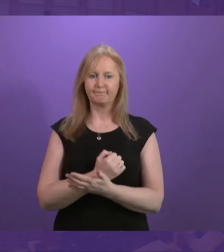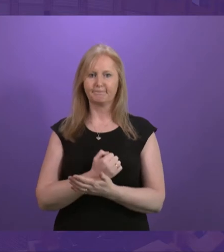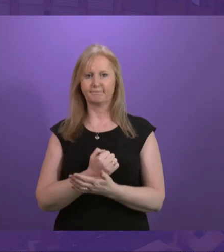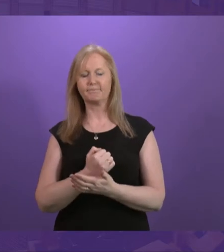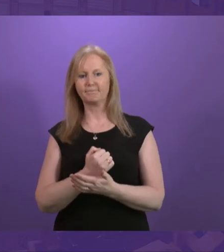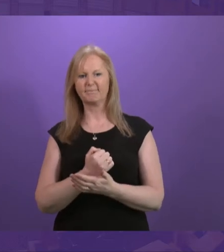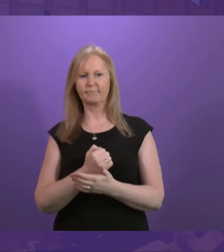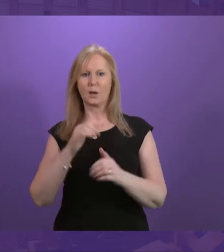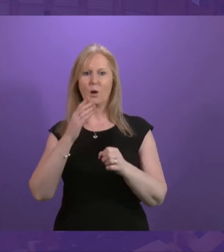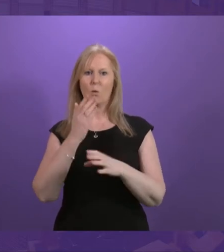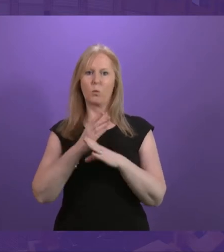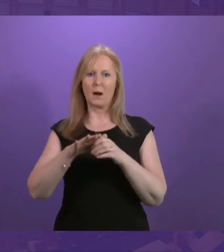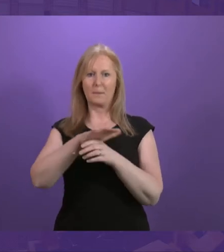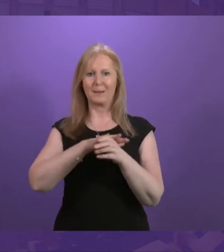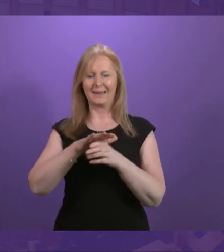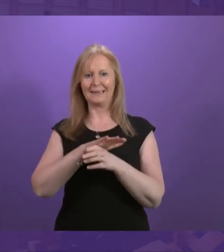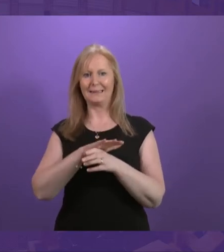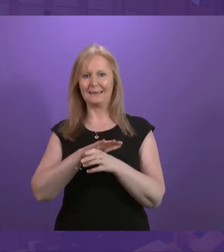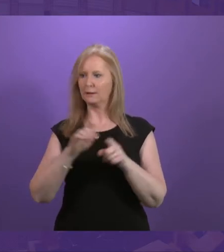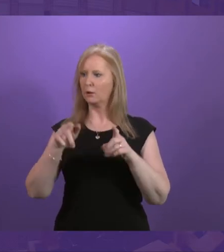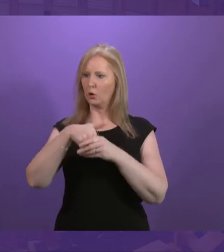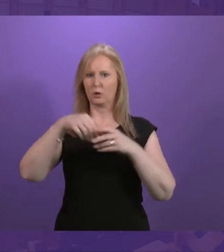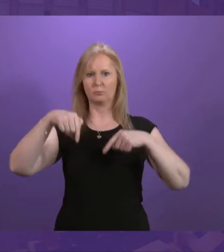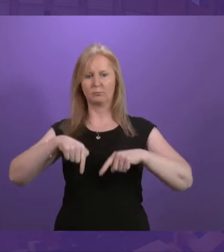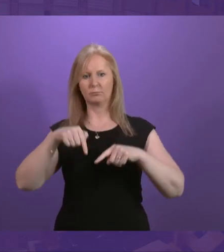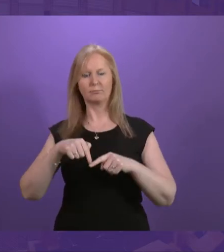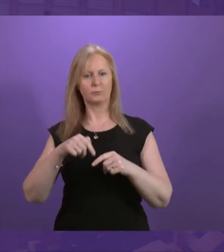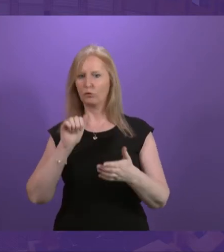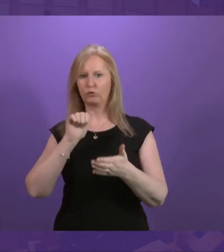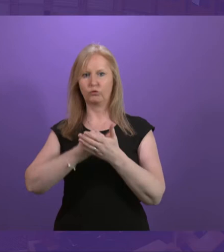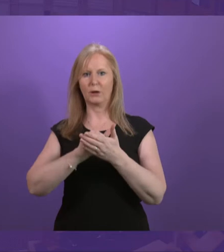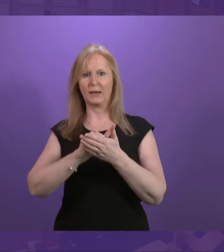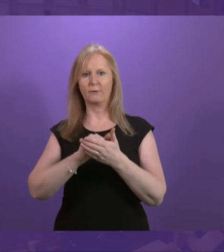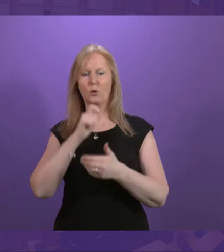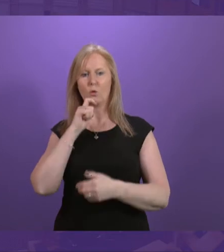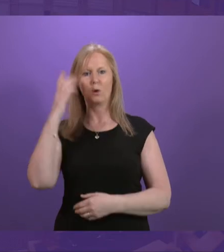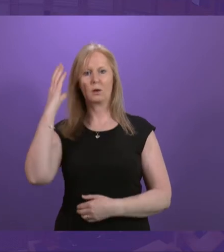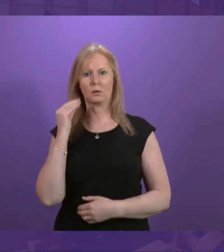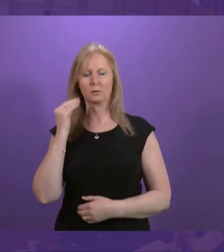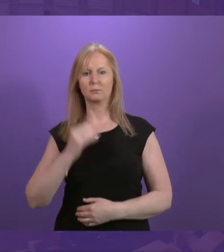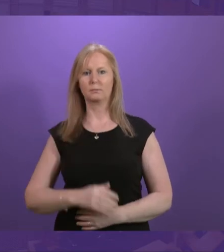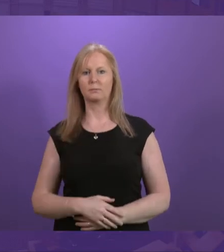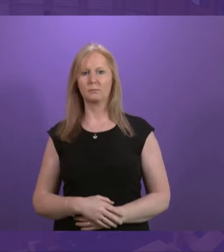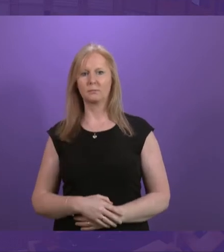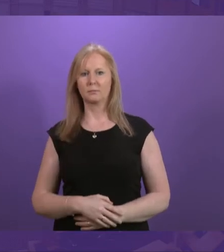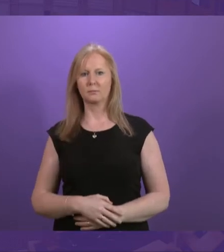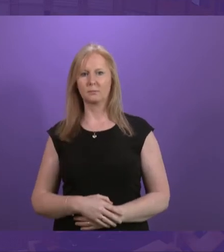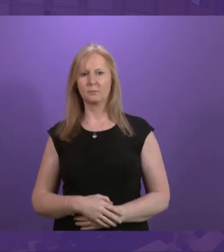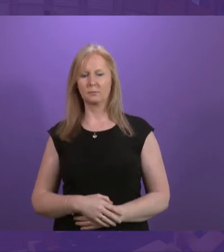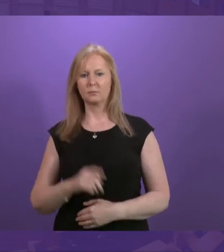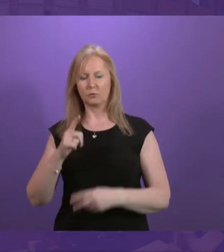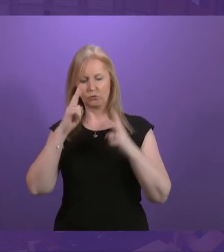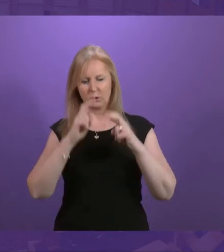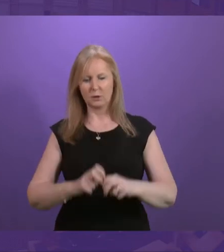workplaces including this one is still not right for people with hearing loss. Research by Ideas for